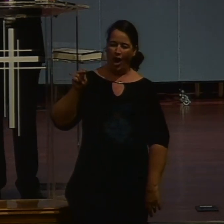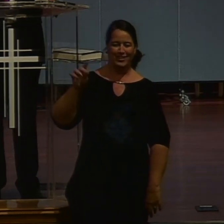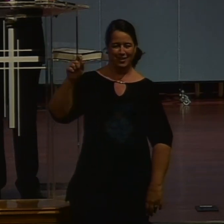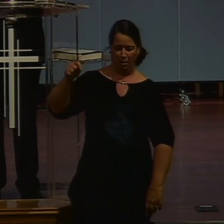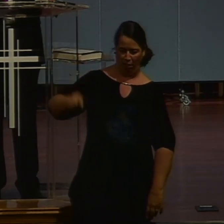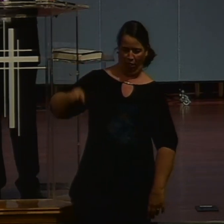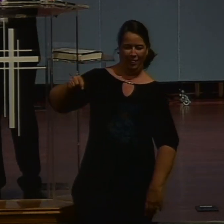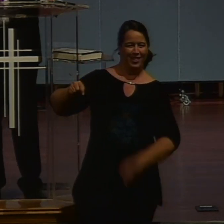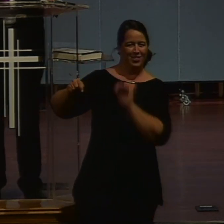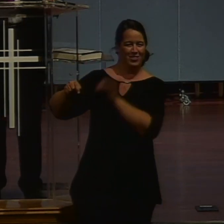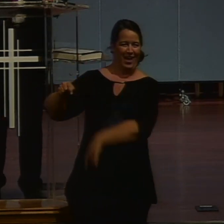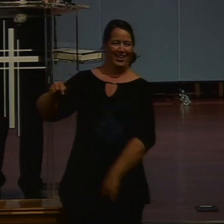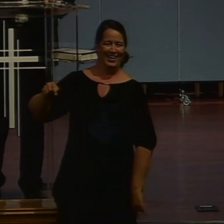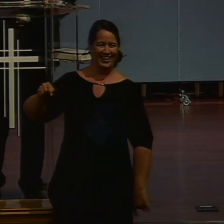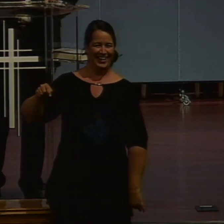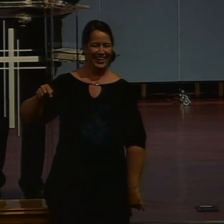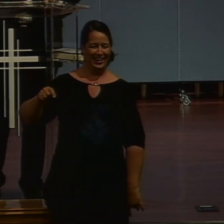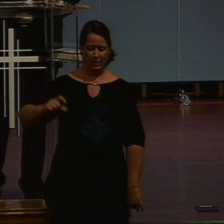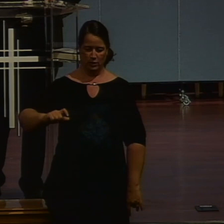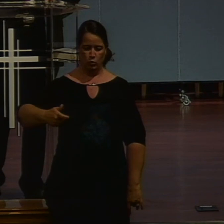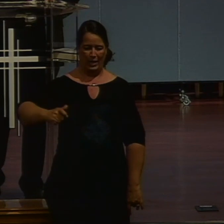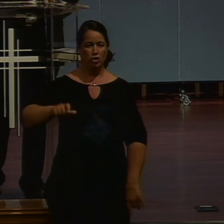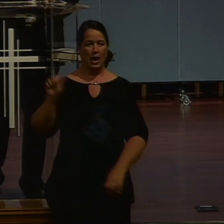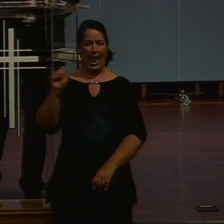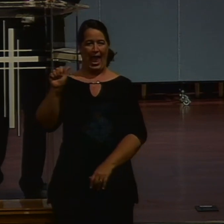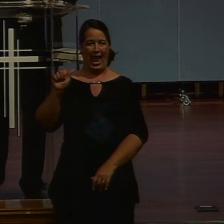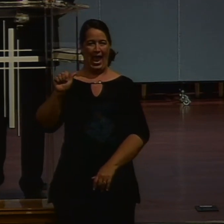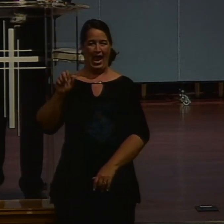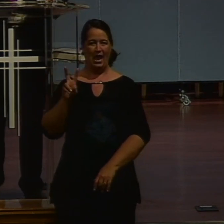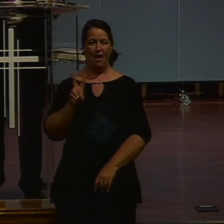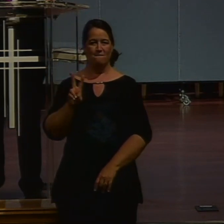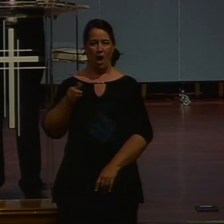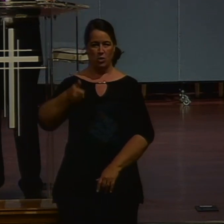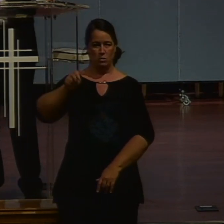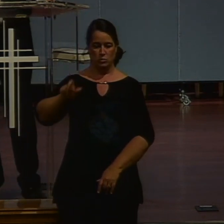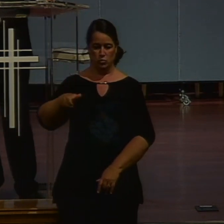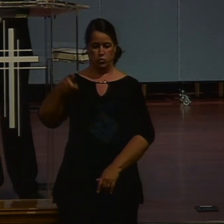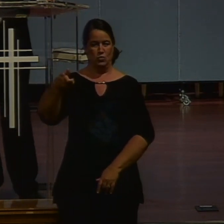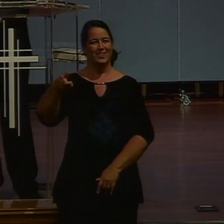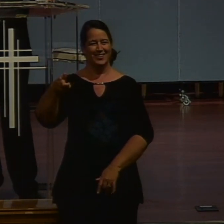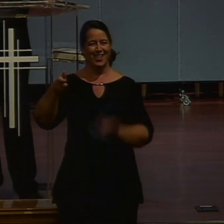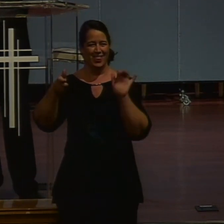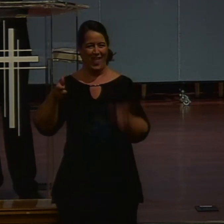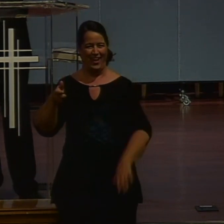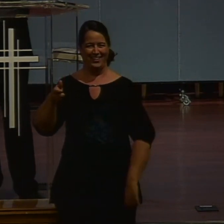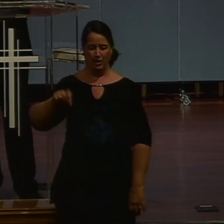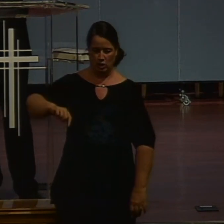Please. Press it. Uh. There's a switch called. A. Volume. Please. Turn it. Uh. So.